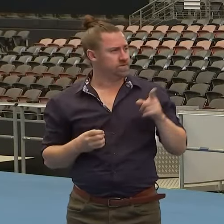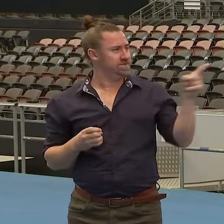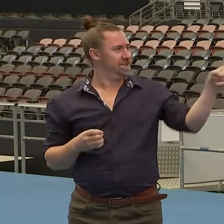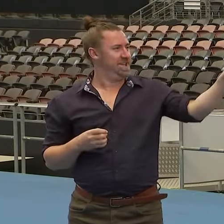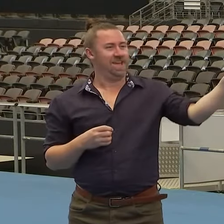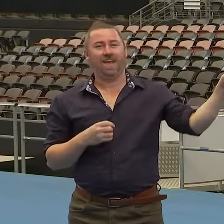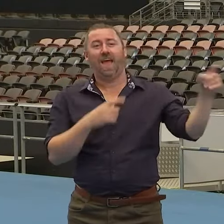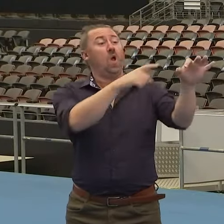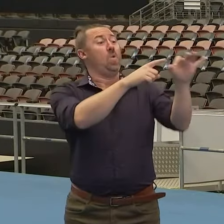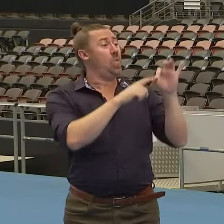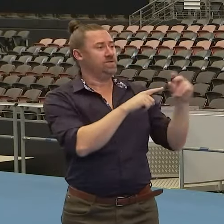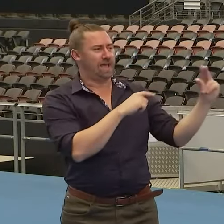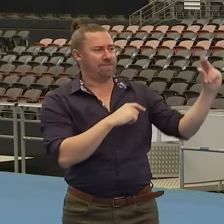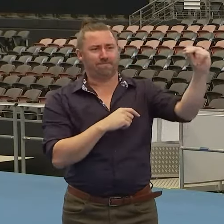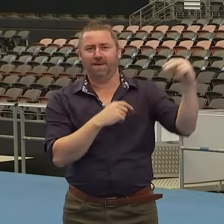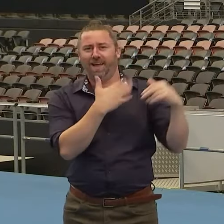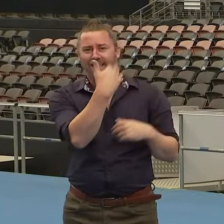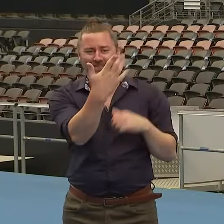Oh, right.